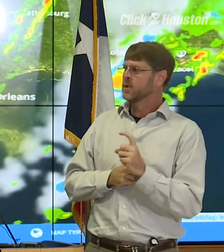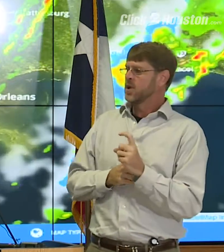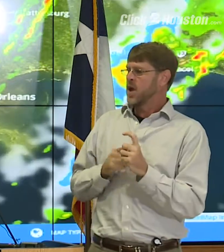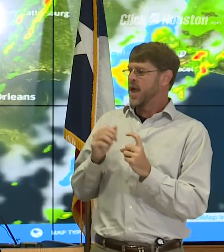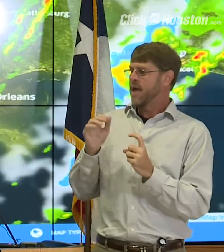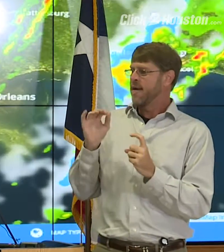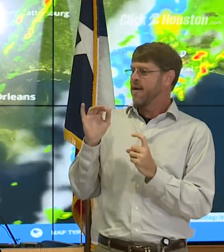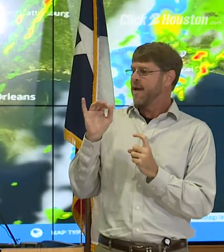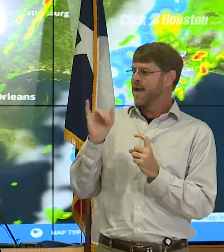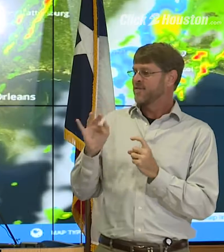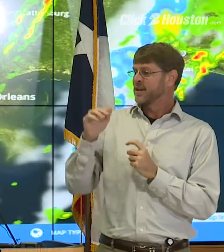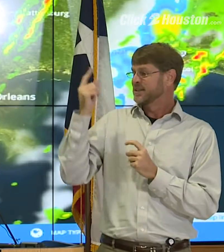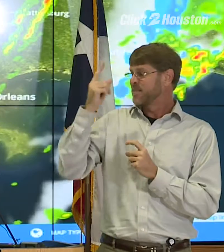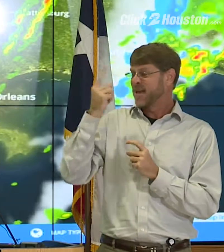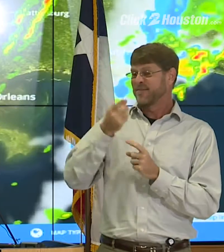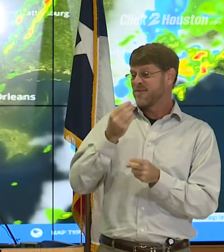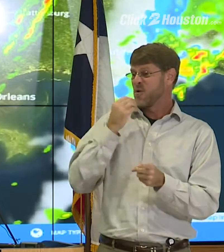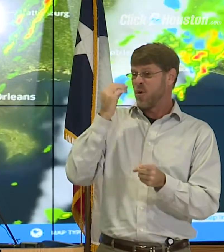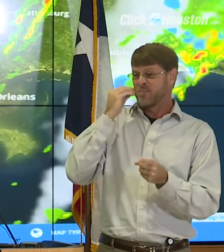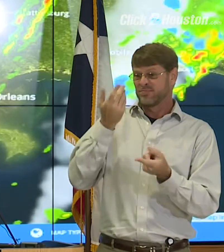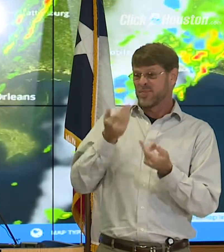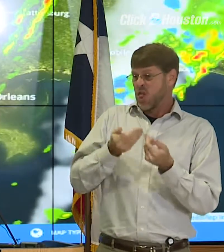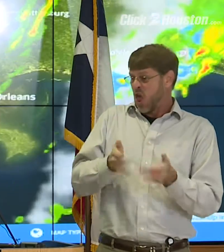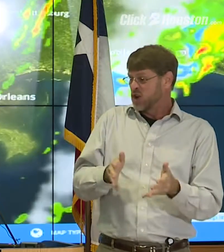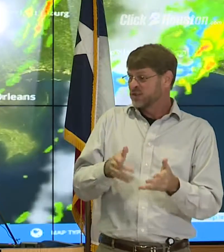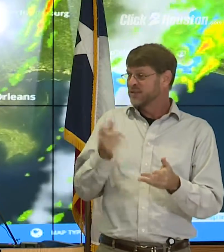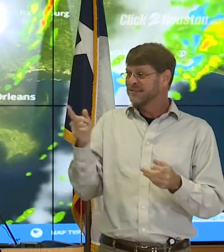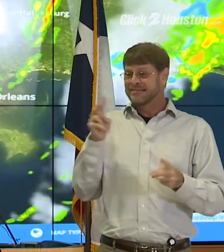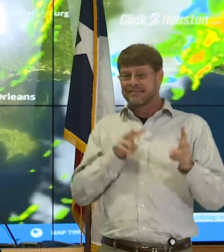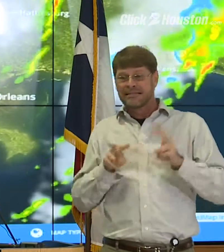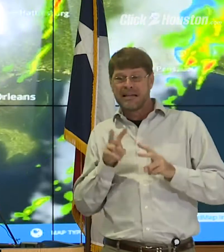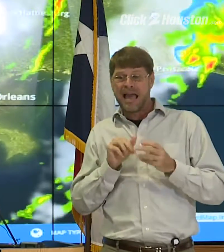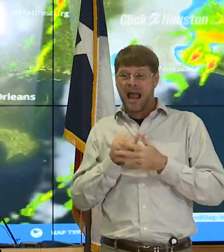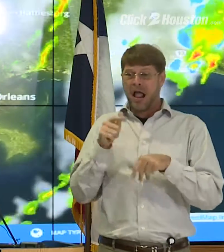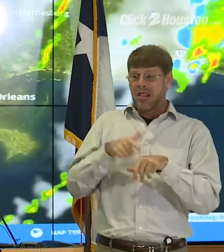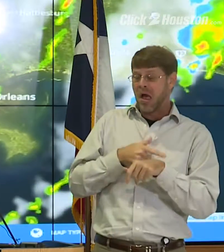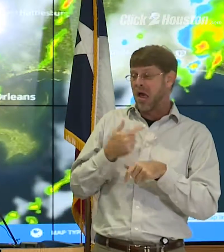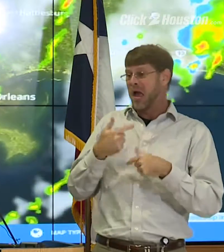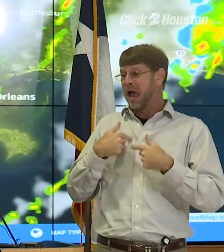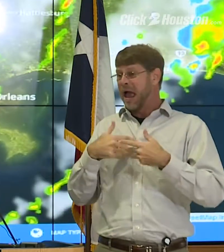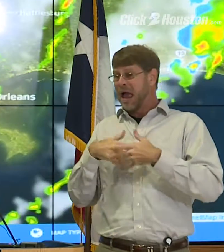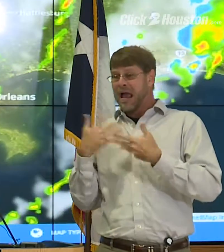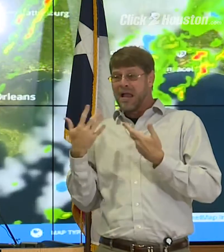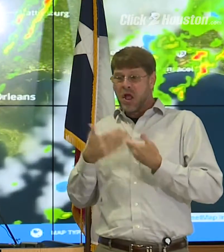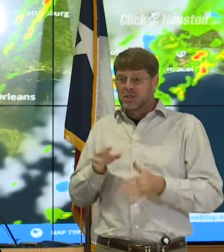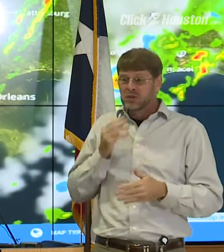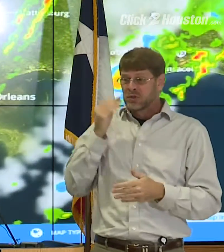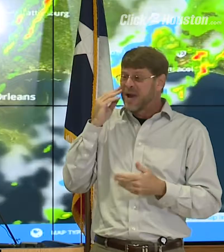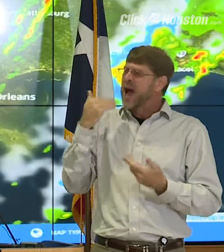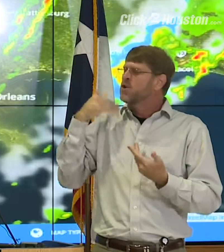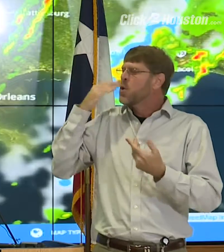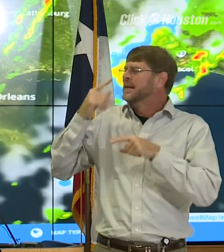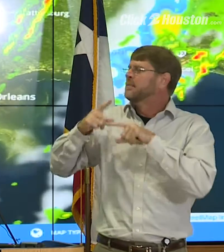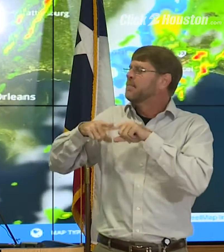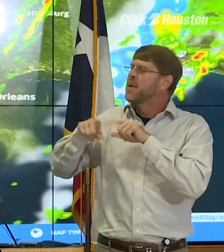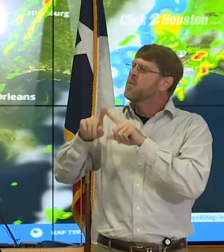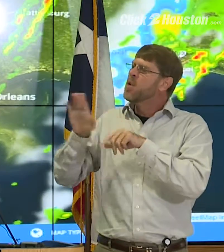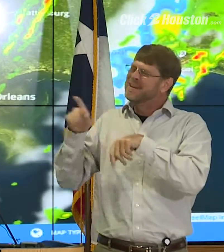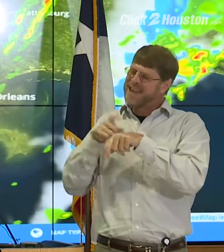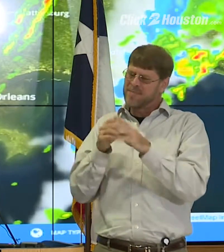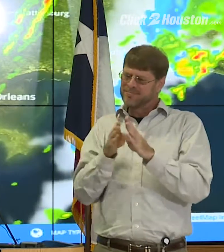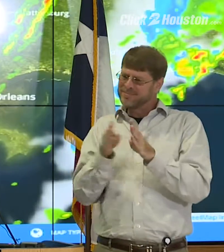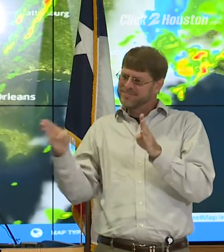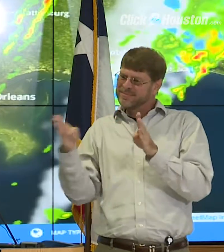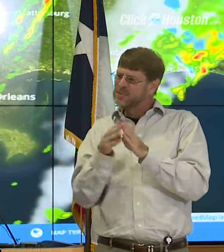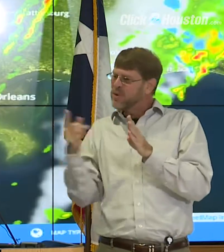Generally, if someone is out of their home right now, they are probably wondering how long they are going to be out of my home. I know it probably depends on what kind of time they are